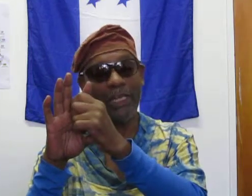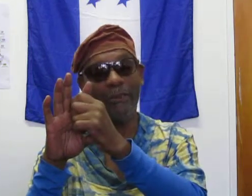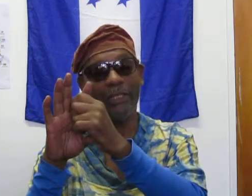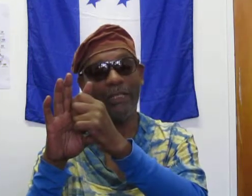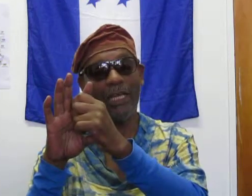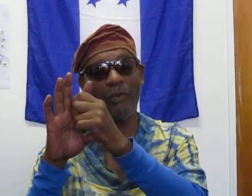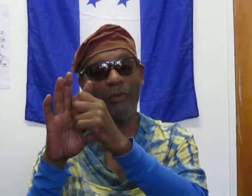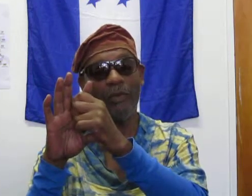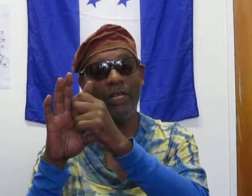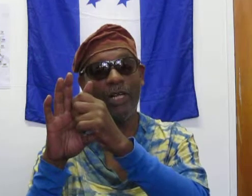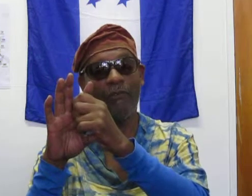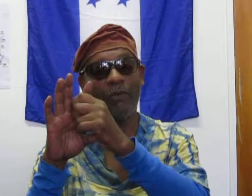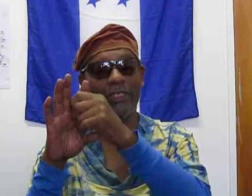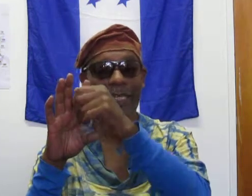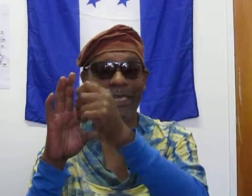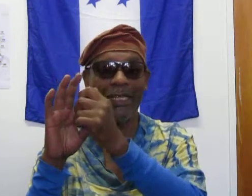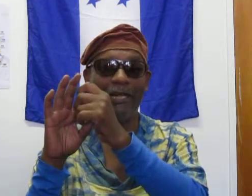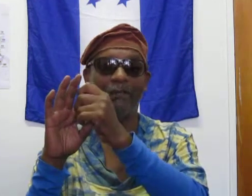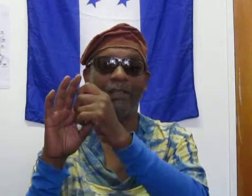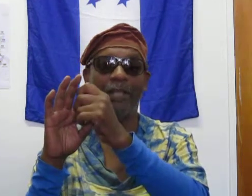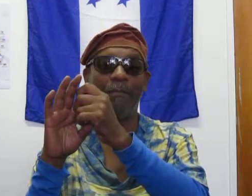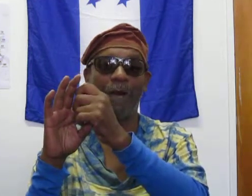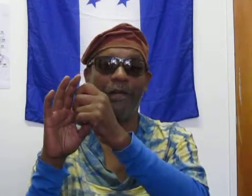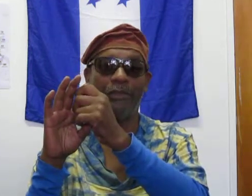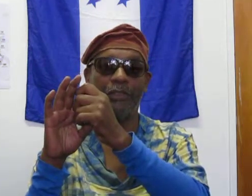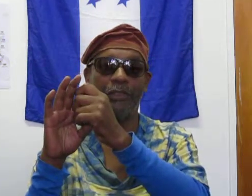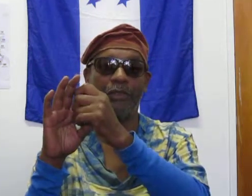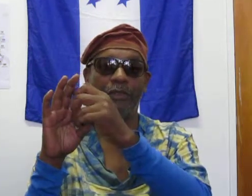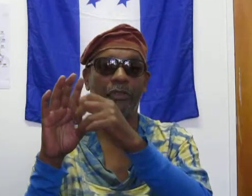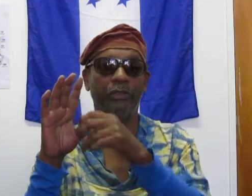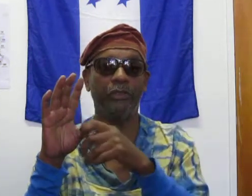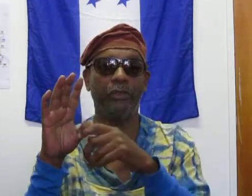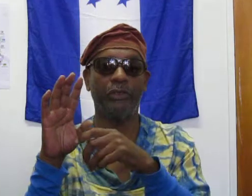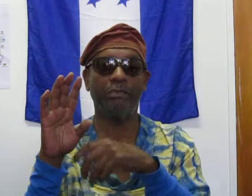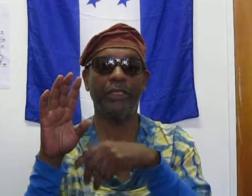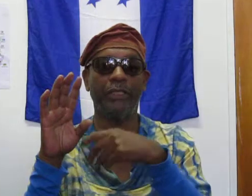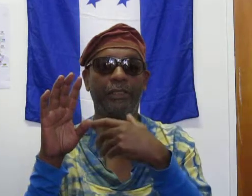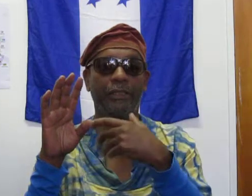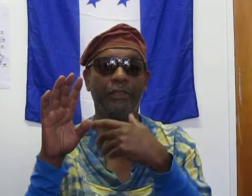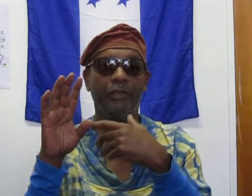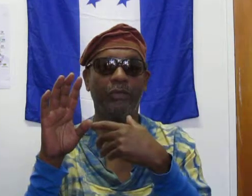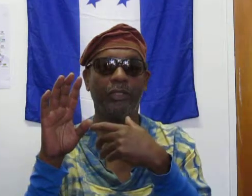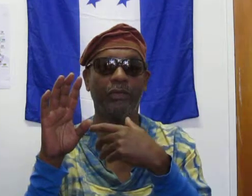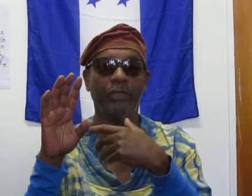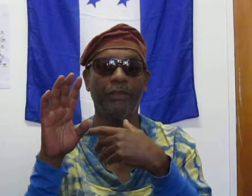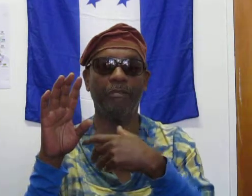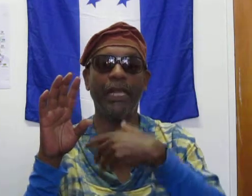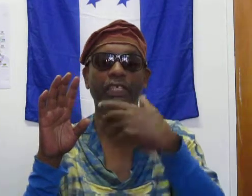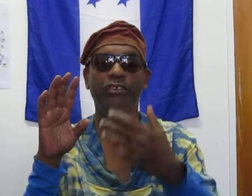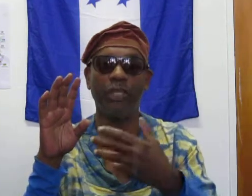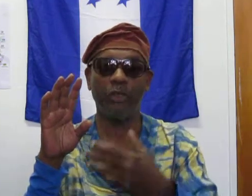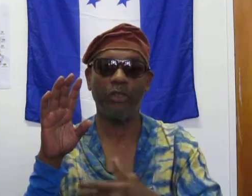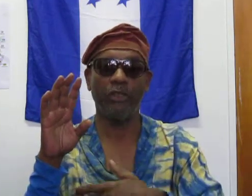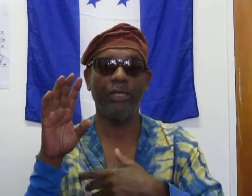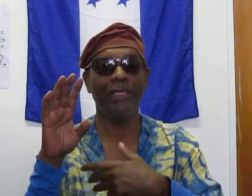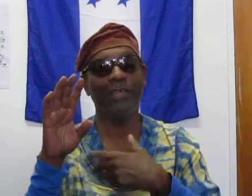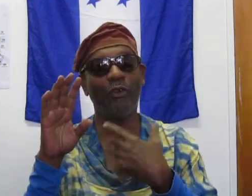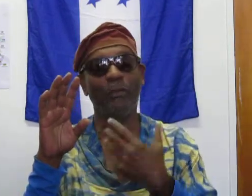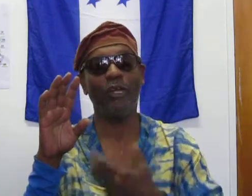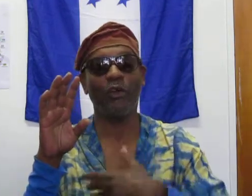what's happening, a lot of people have forsaken that, that model, you know, those, those, those big, those, what they call them, the mainstream, the, they call them now, the